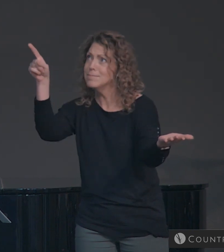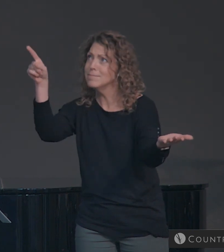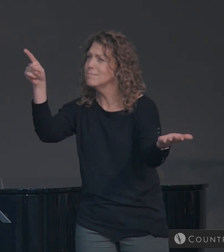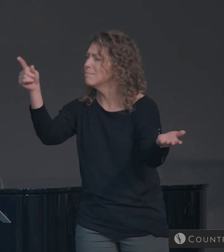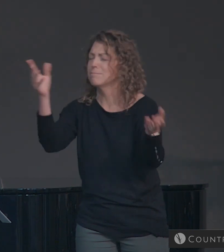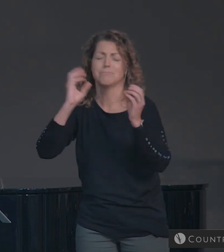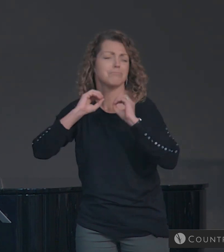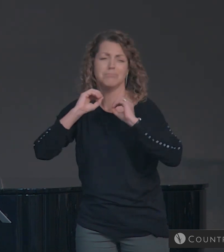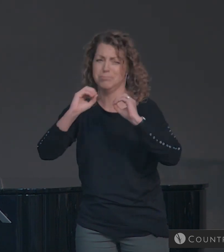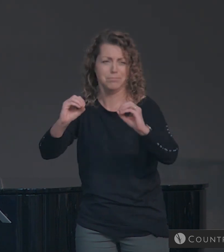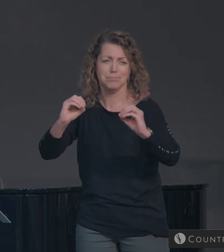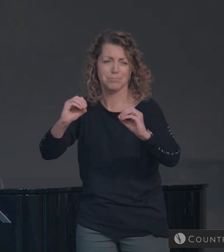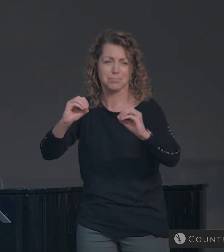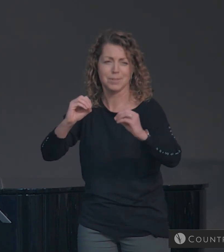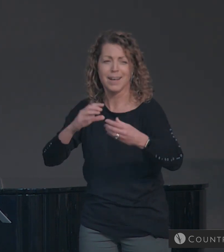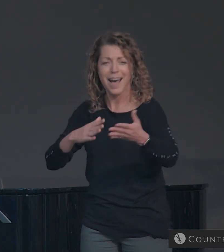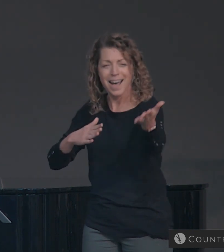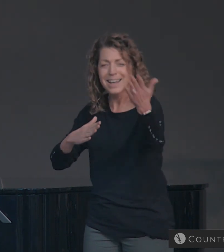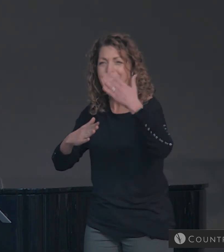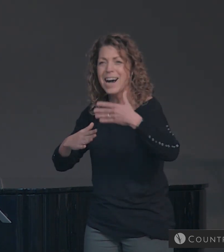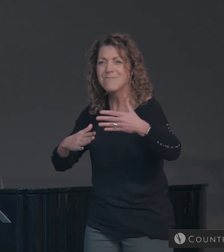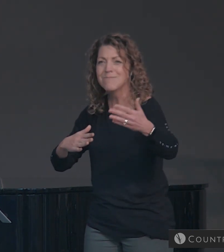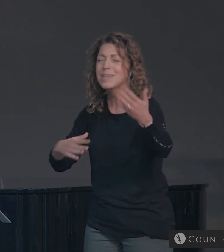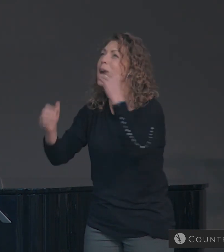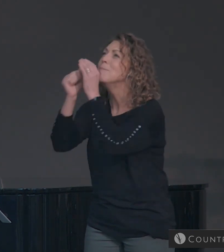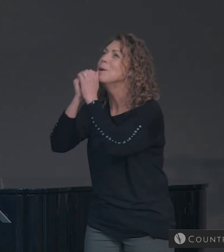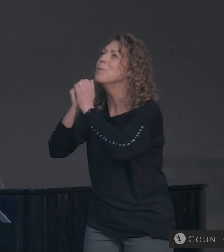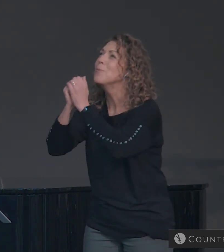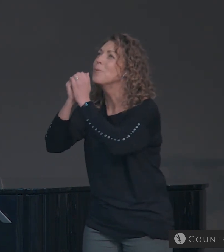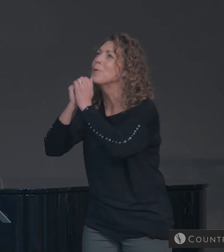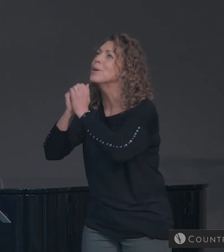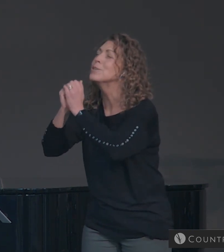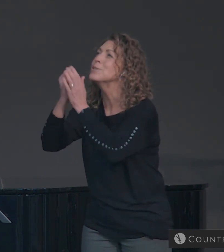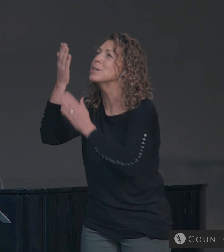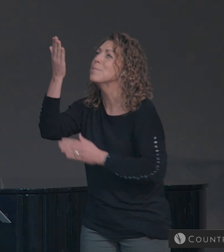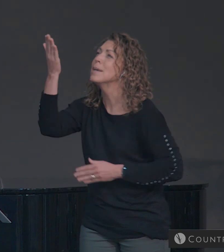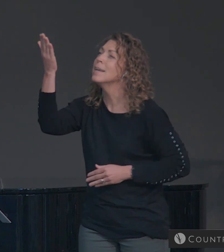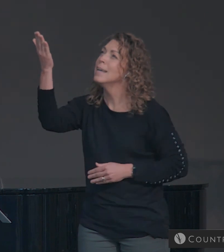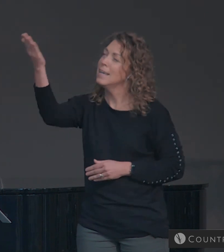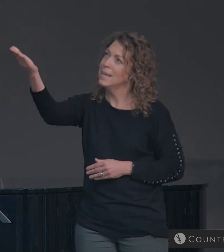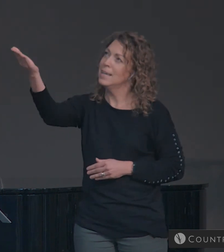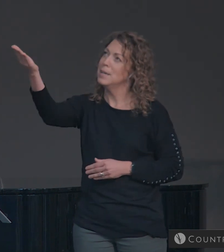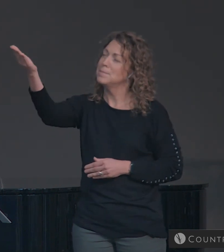can compare Come let us adore